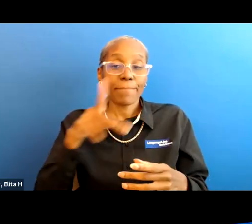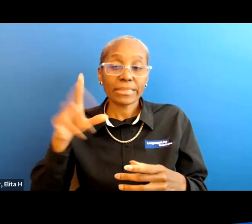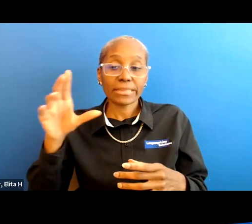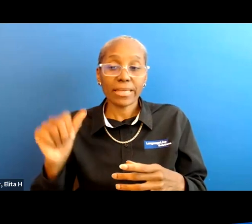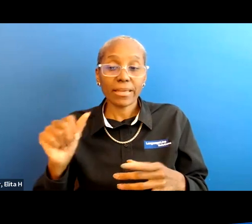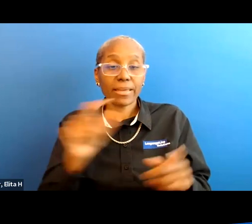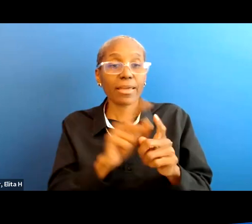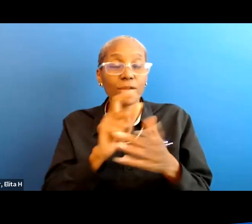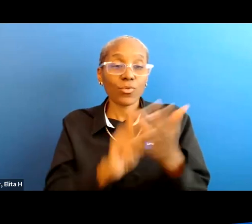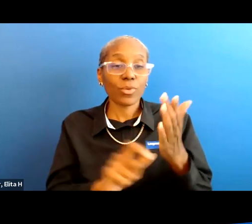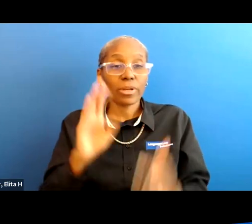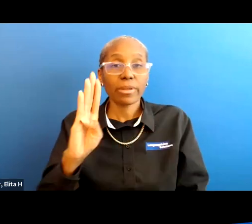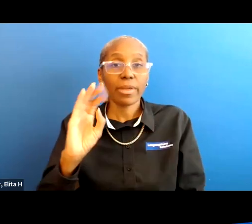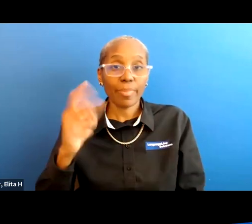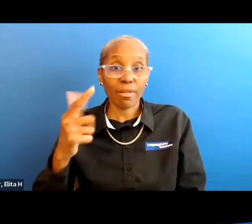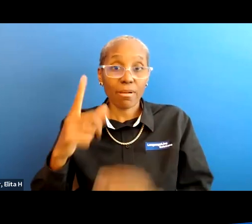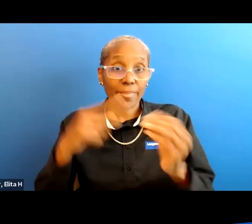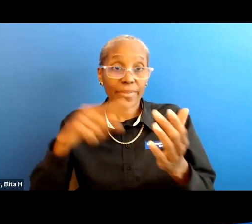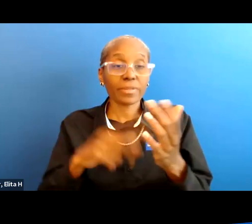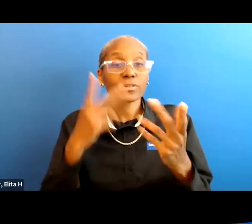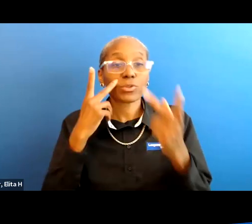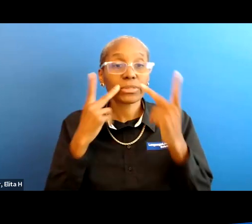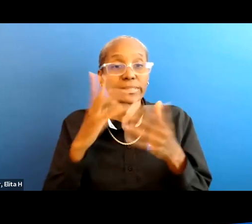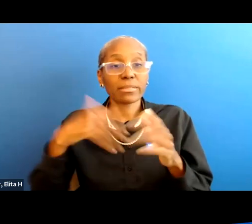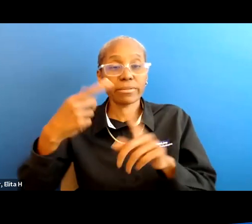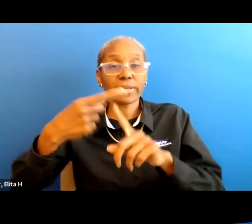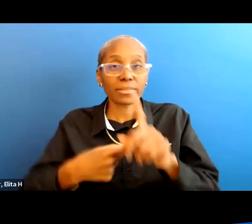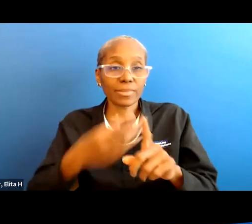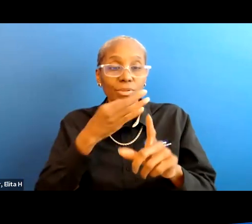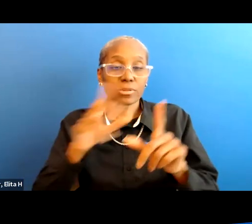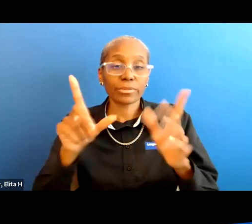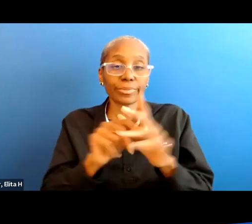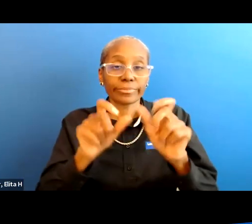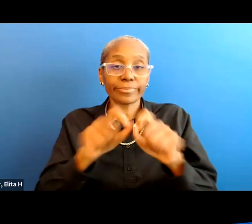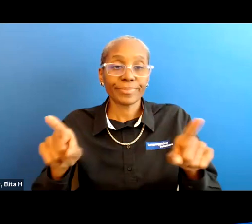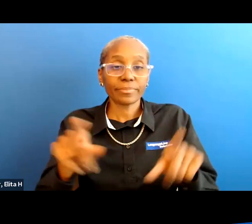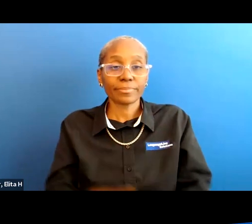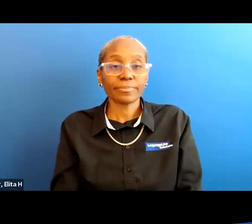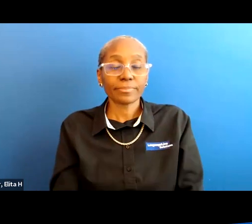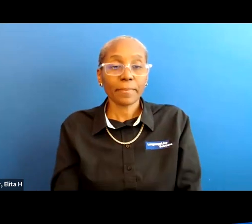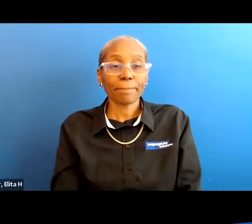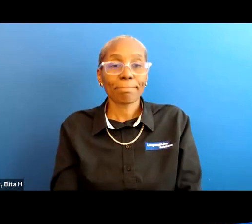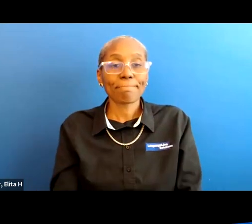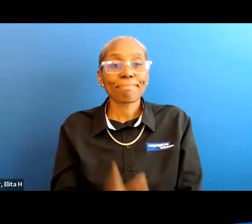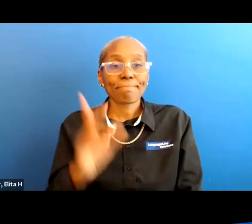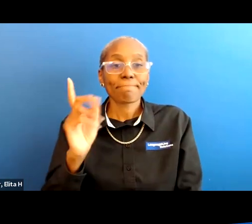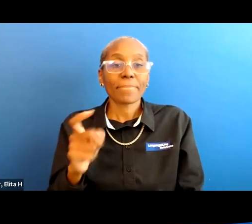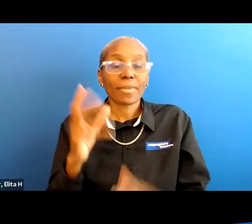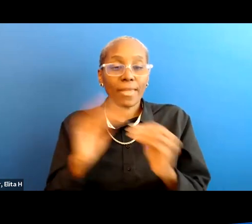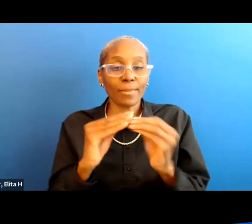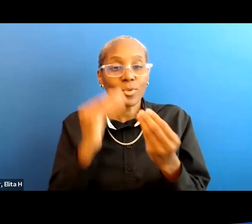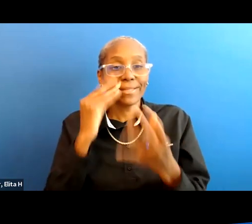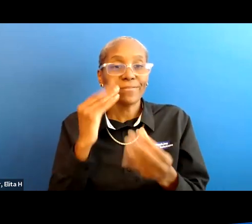and i'm also writing a blog about this so you'll see this next month coming out in the blog and we'll have a little bit more